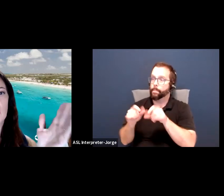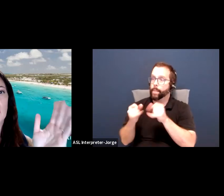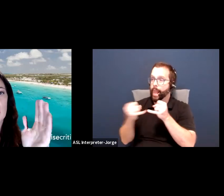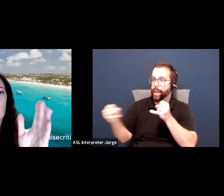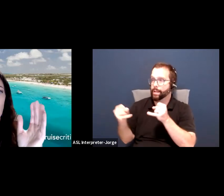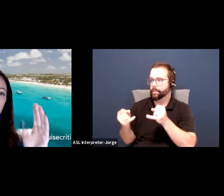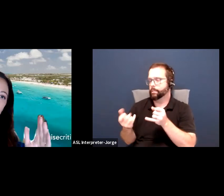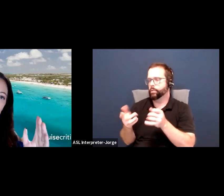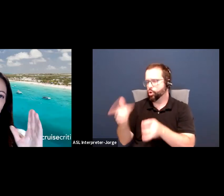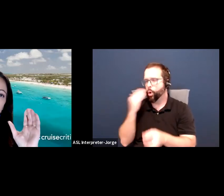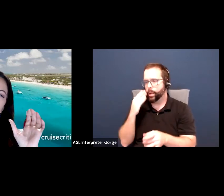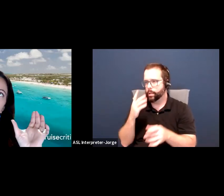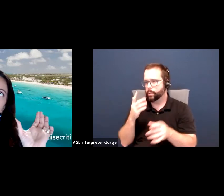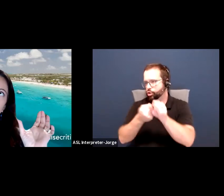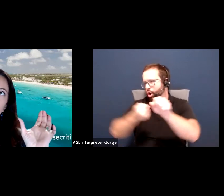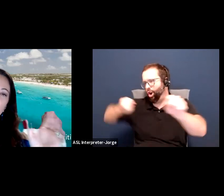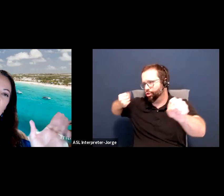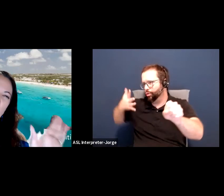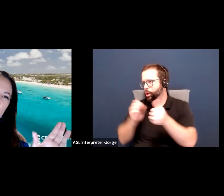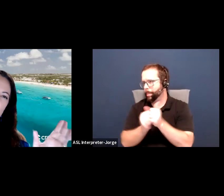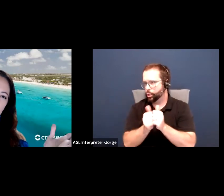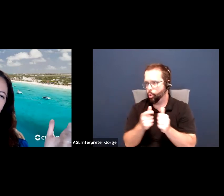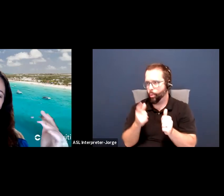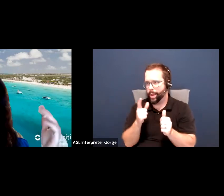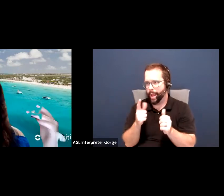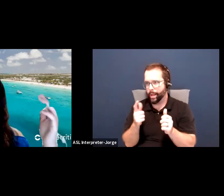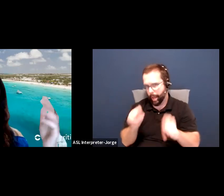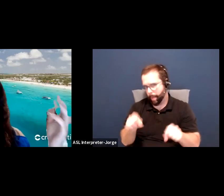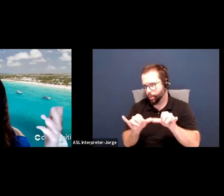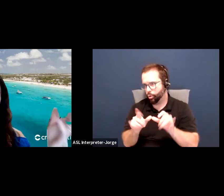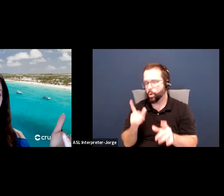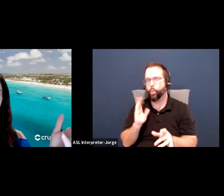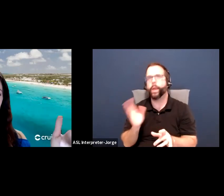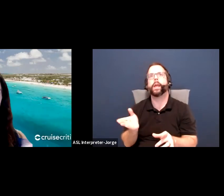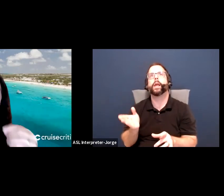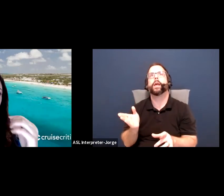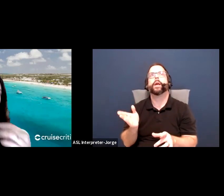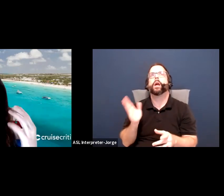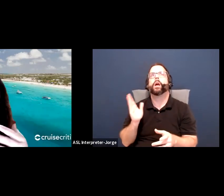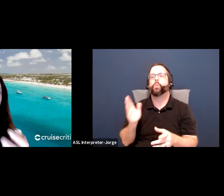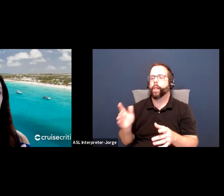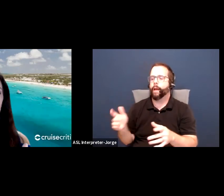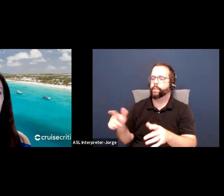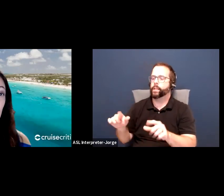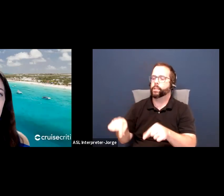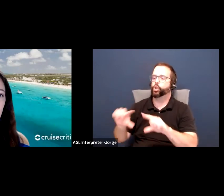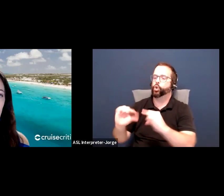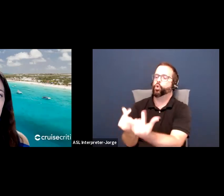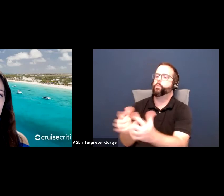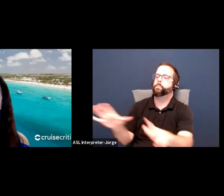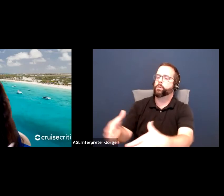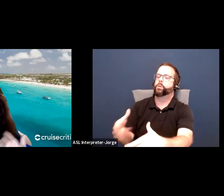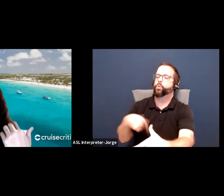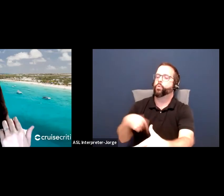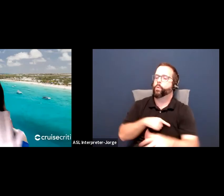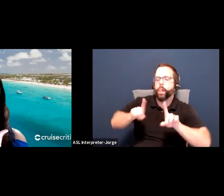okay, we're going to measure, we're going to say, we can come up. We need to like beta test this group. We need to ask consumers, what is it that